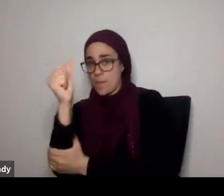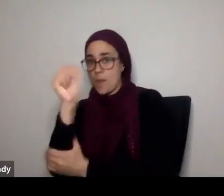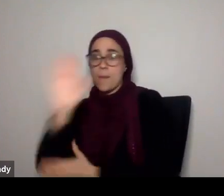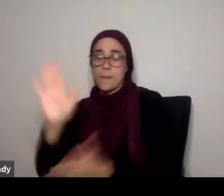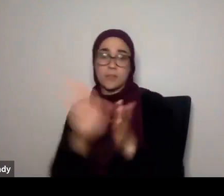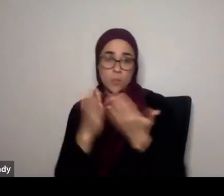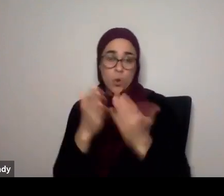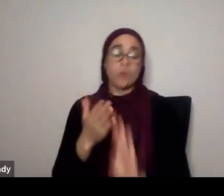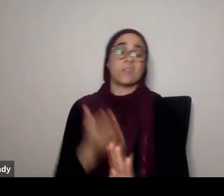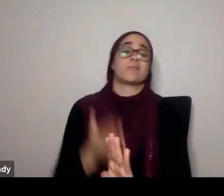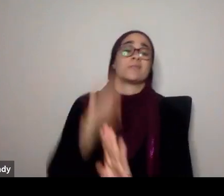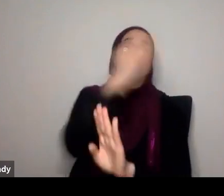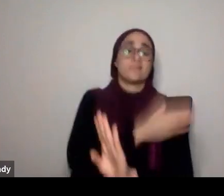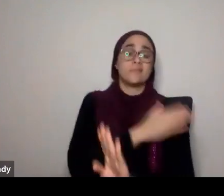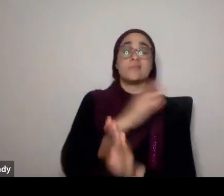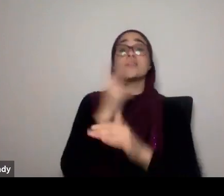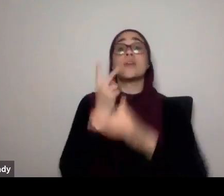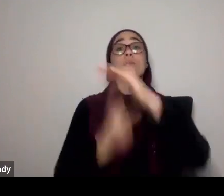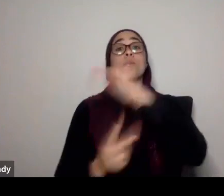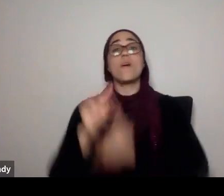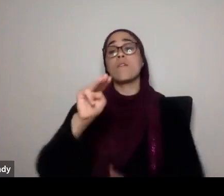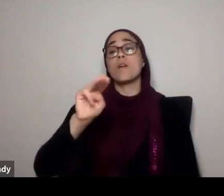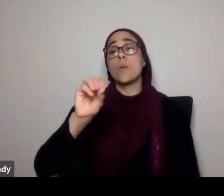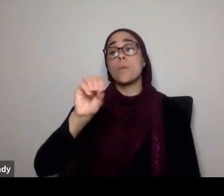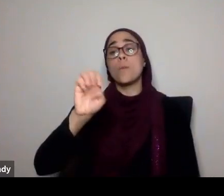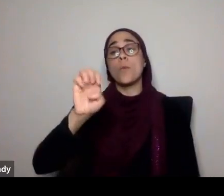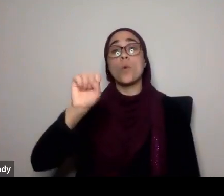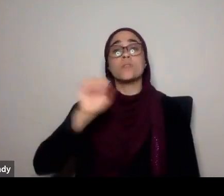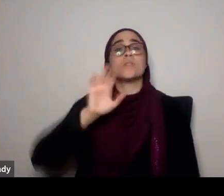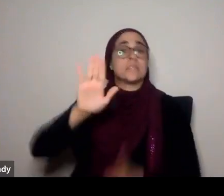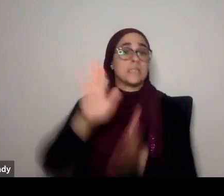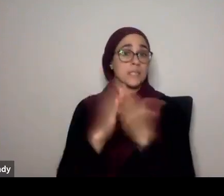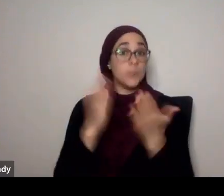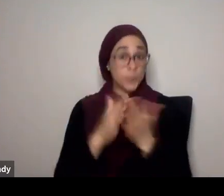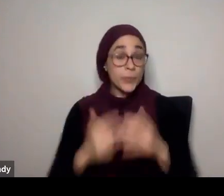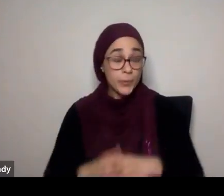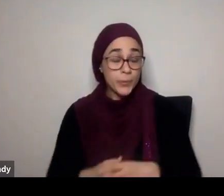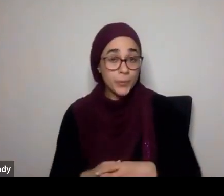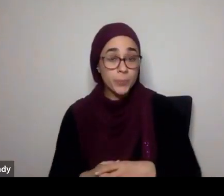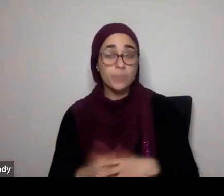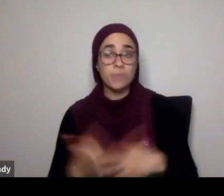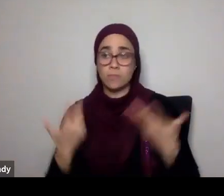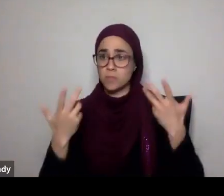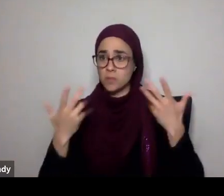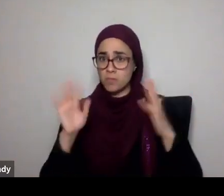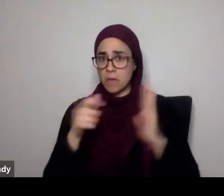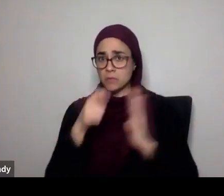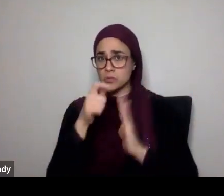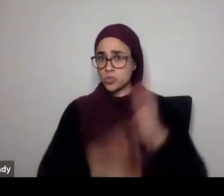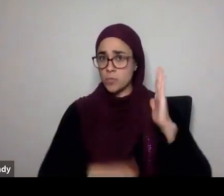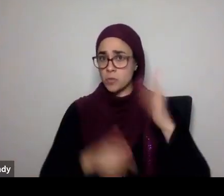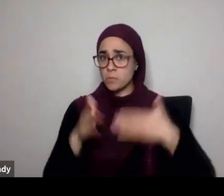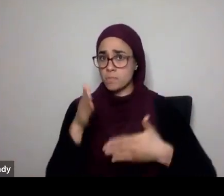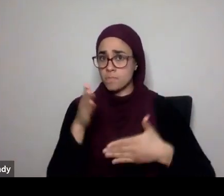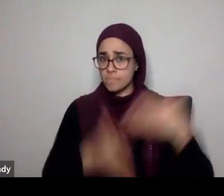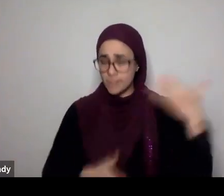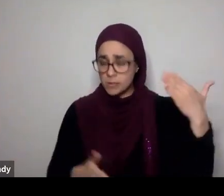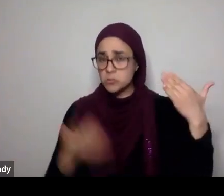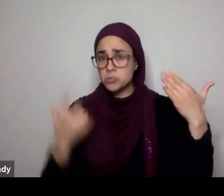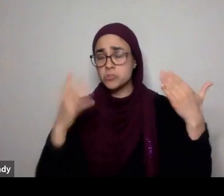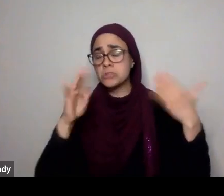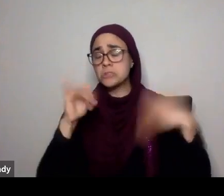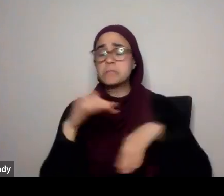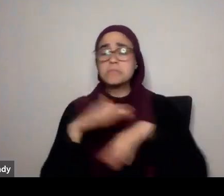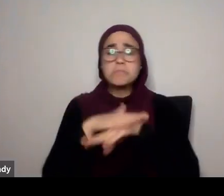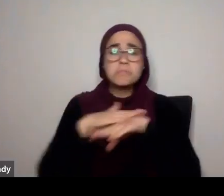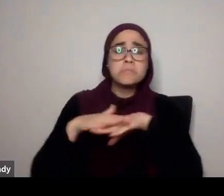know, finished the surah, and it's a basic, you know, basic early level, basic entry level analysis of the surah.